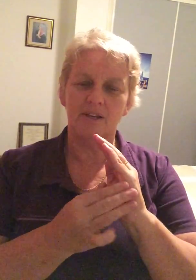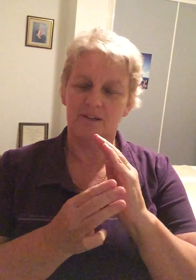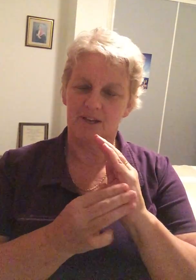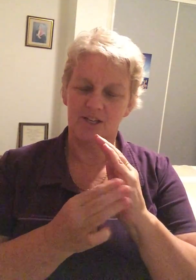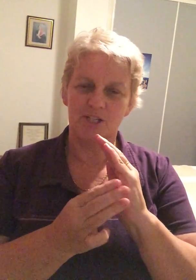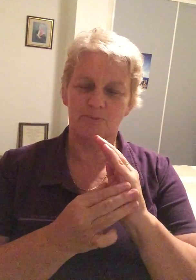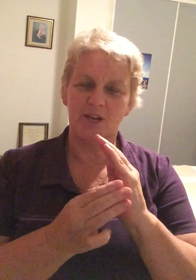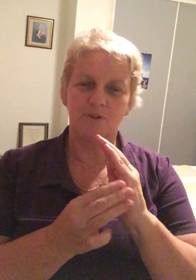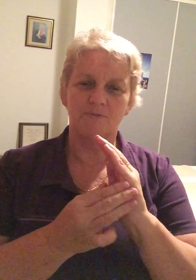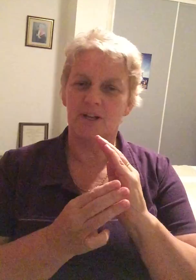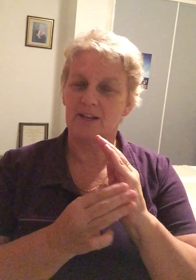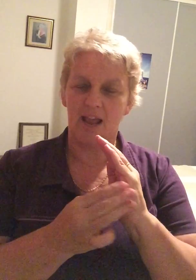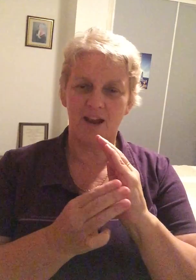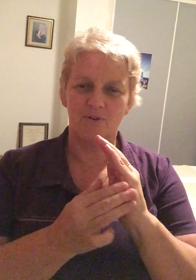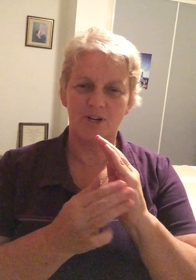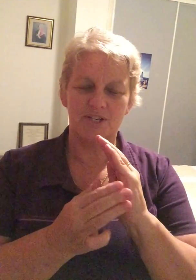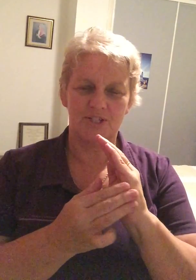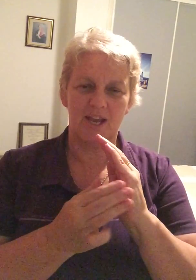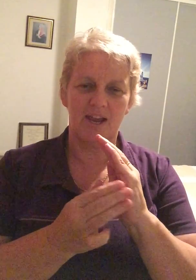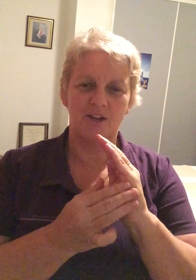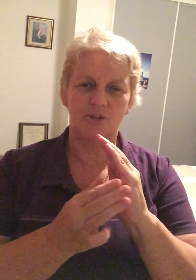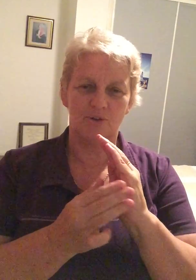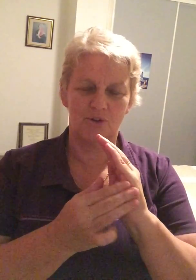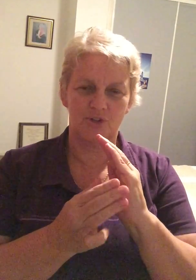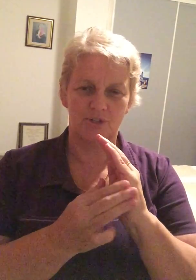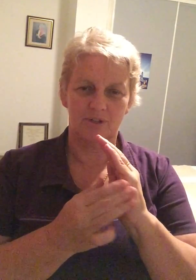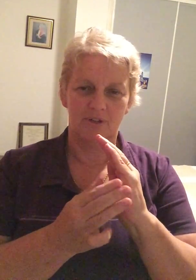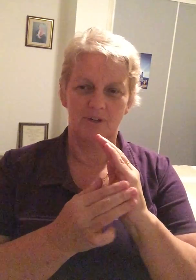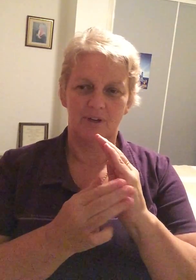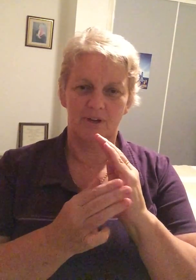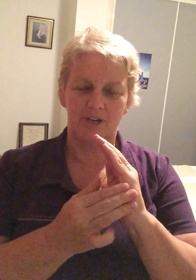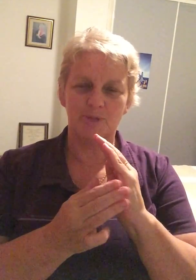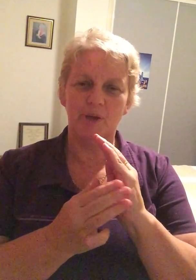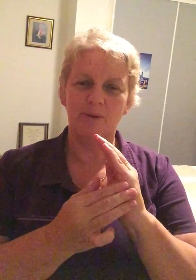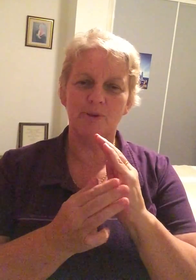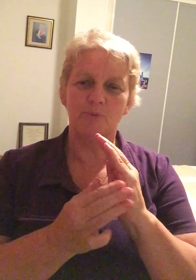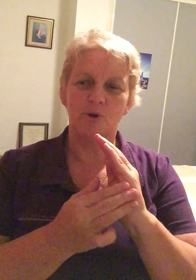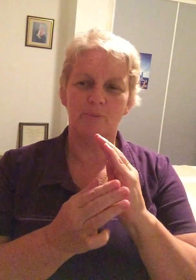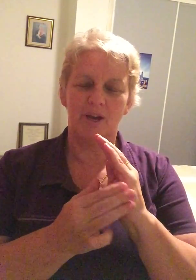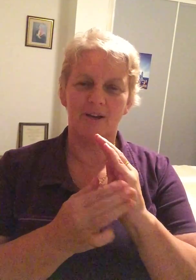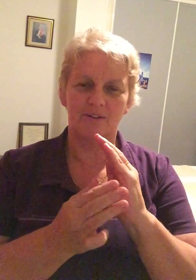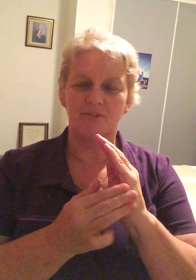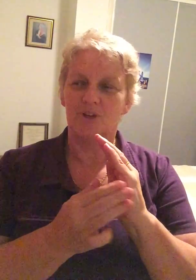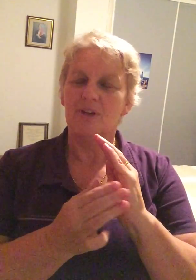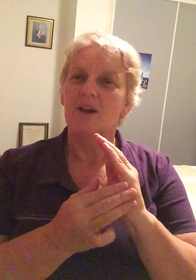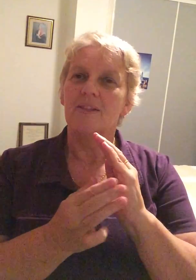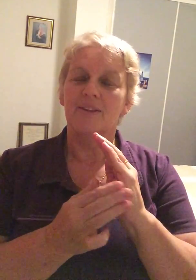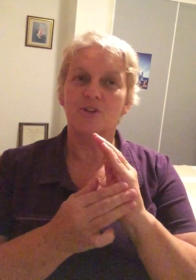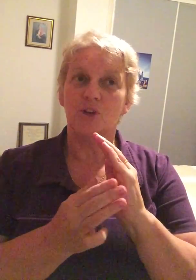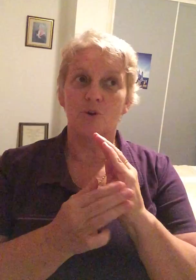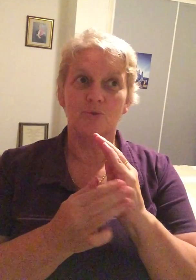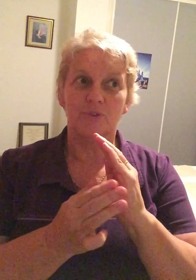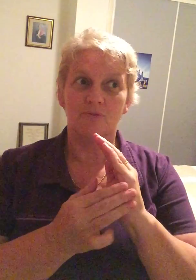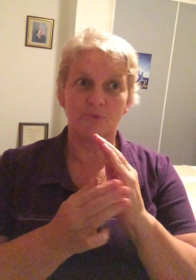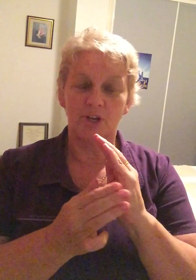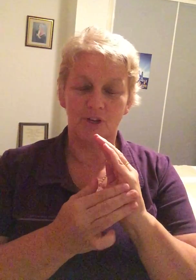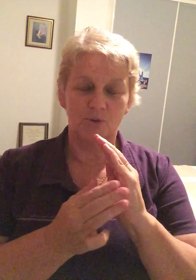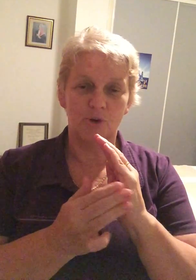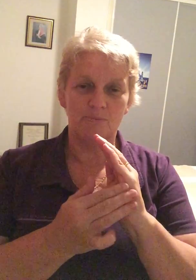and explain you're feeling angry sad hurt and explain a bit more about it that you know they've really annoyed